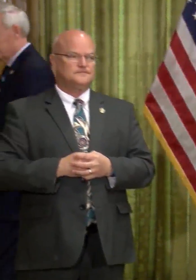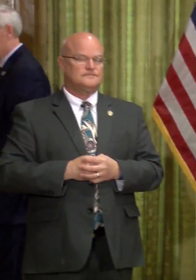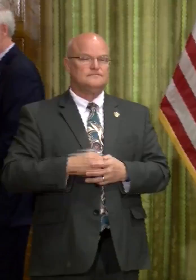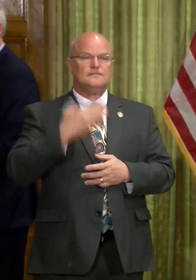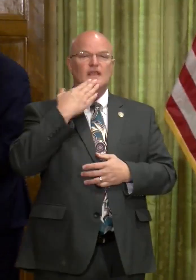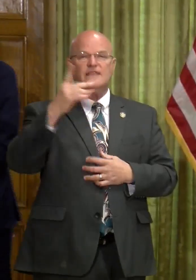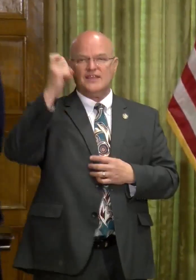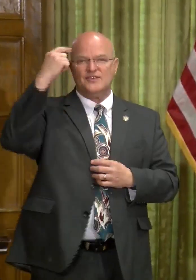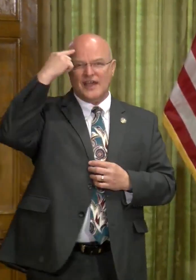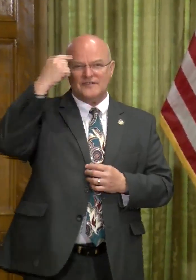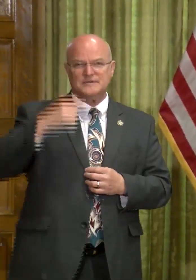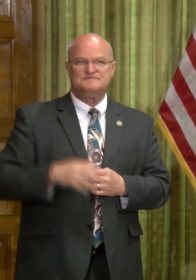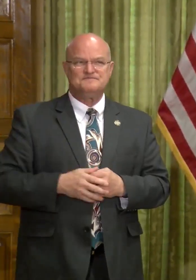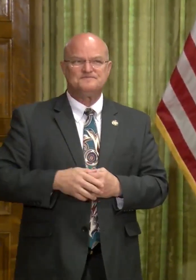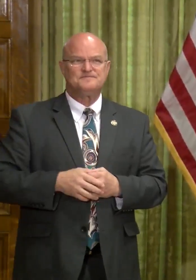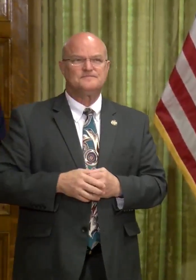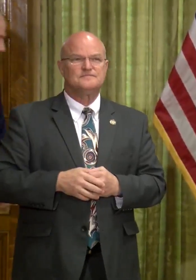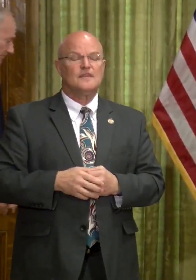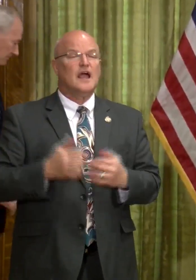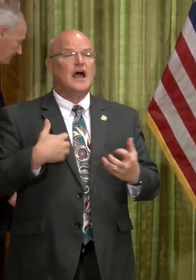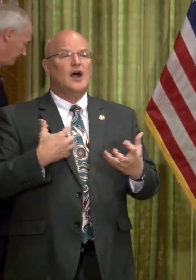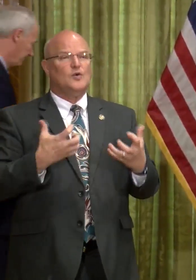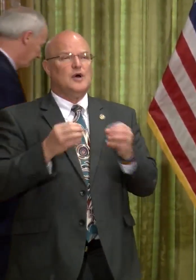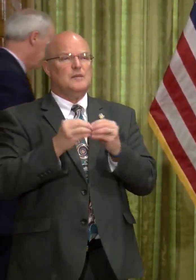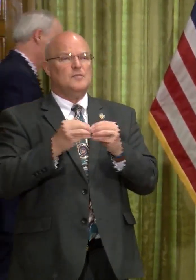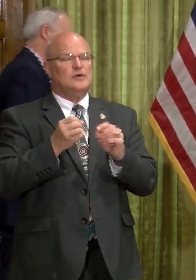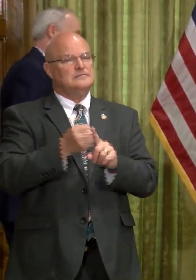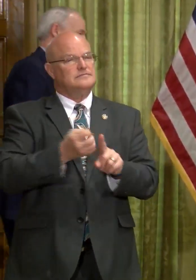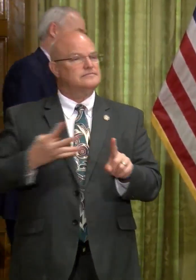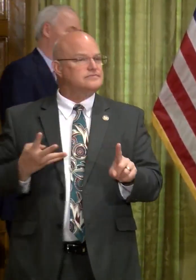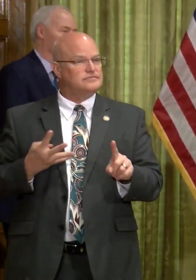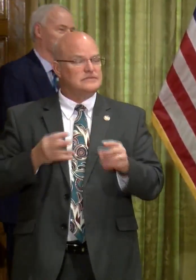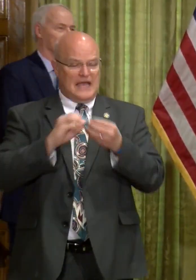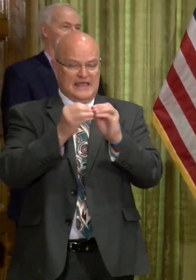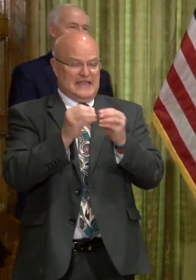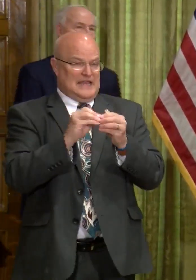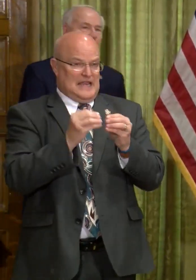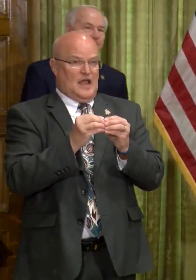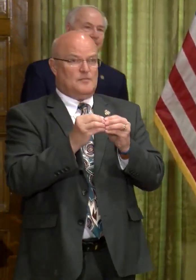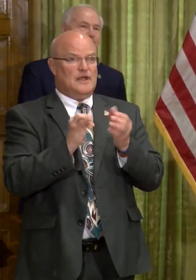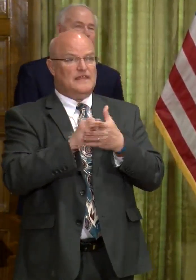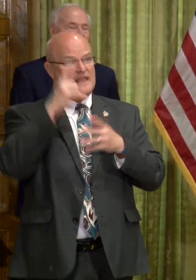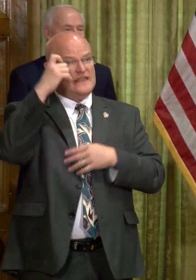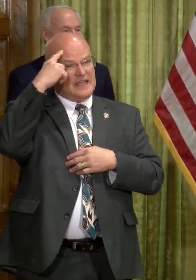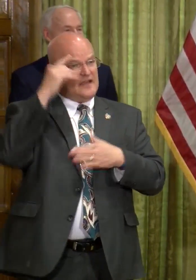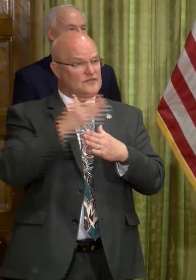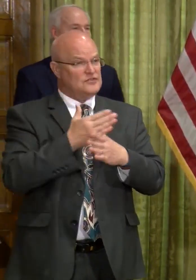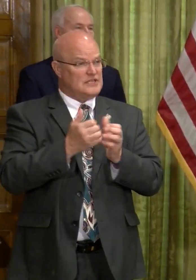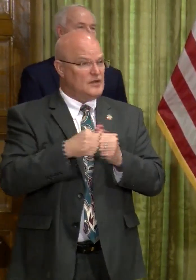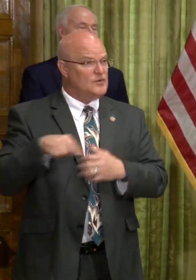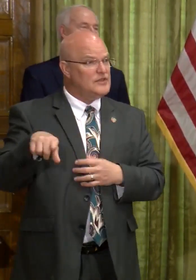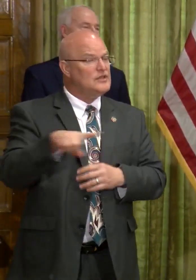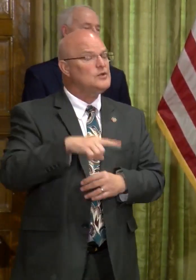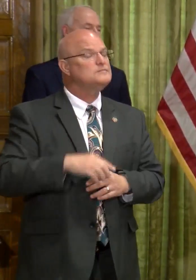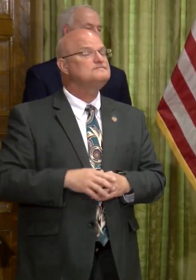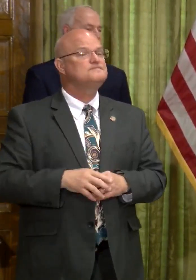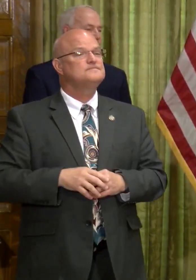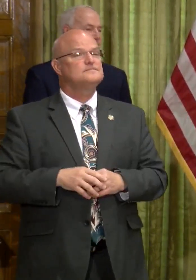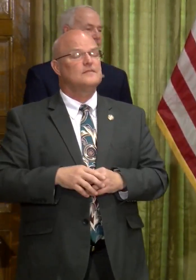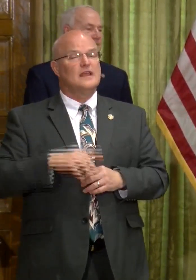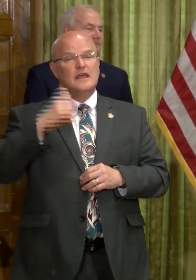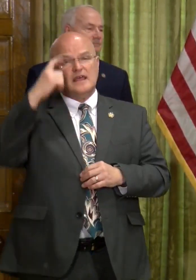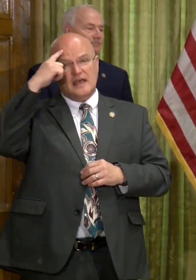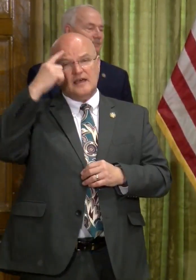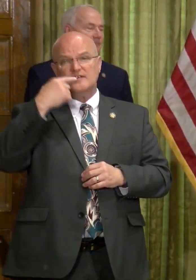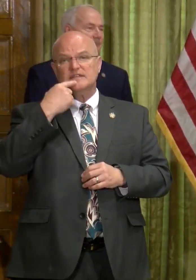Thank you, Governor. I want to give a little bit more detail on the numbers that the governor shared. The